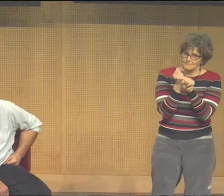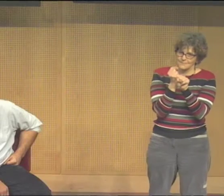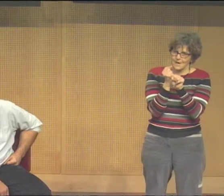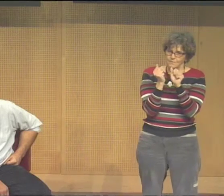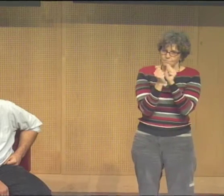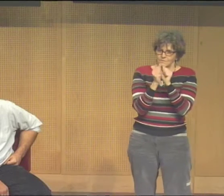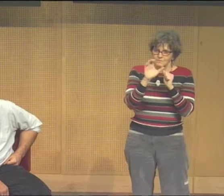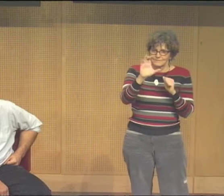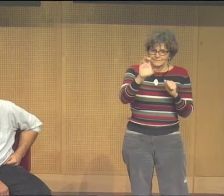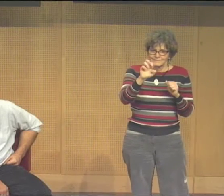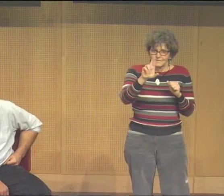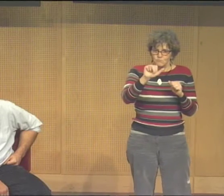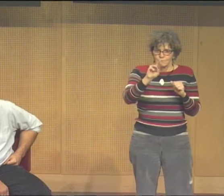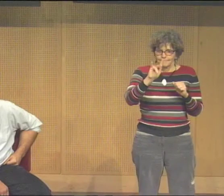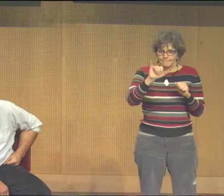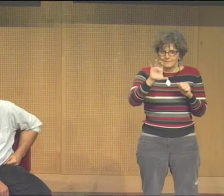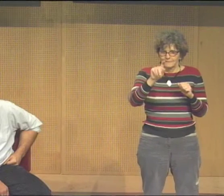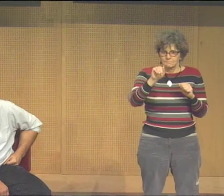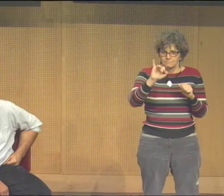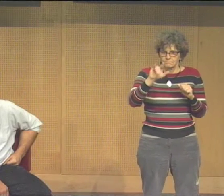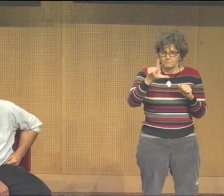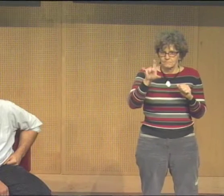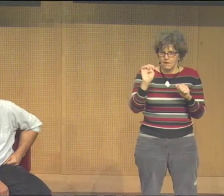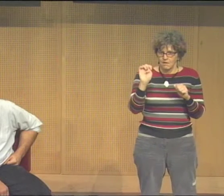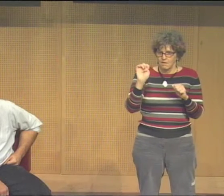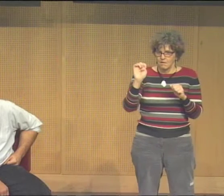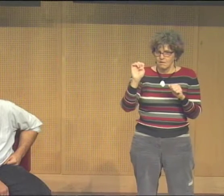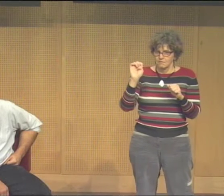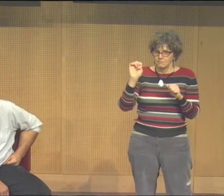you know, is made with ceramic tile.